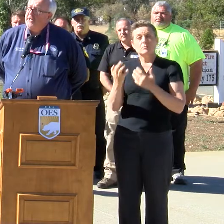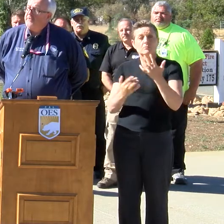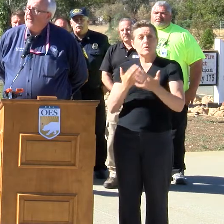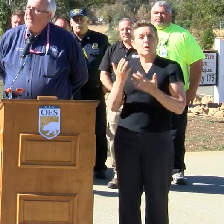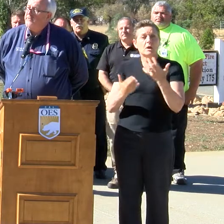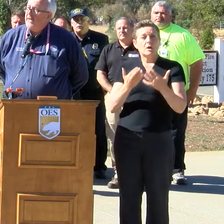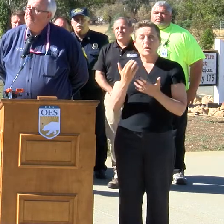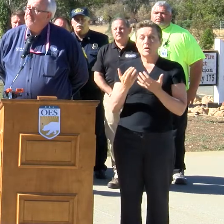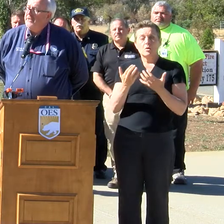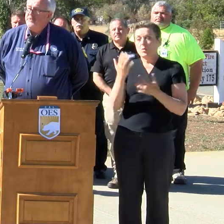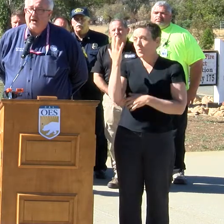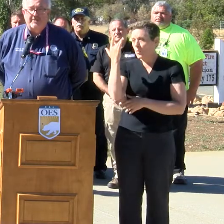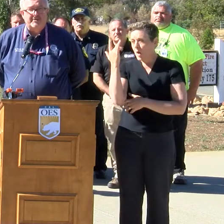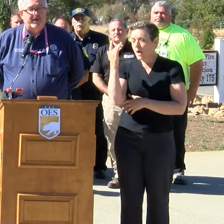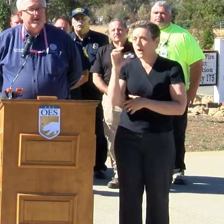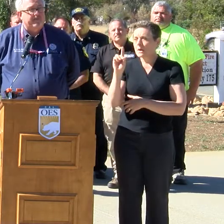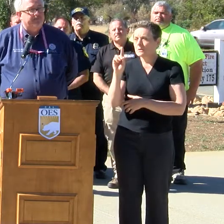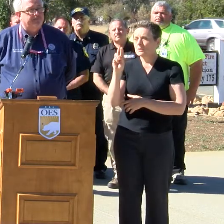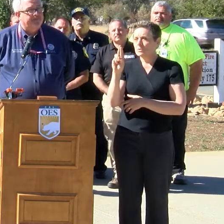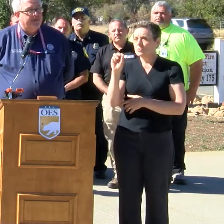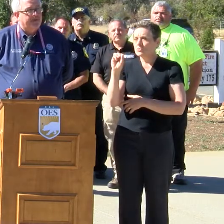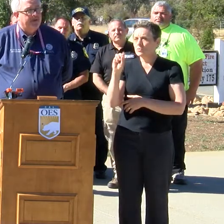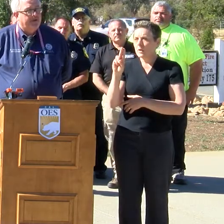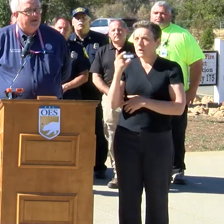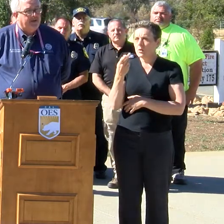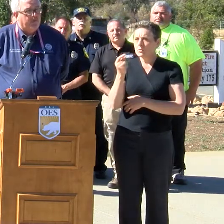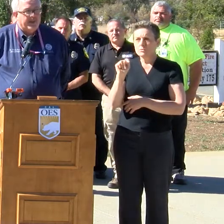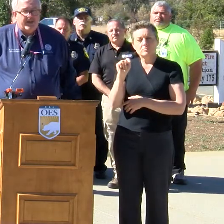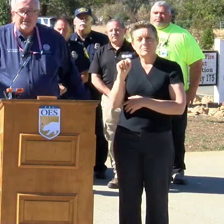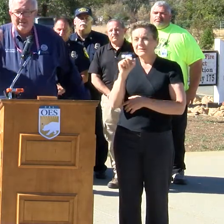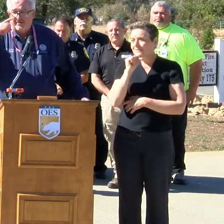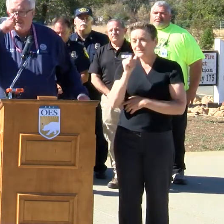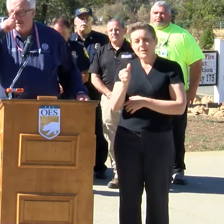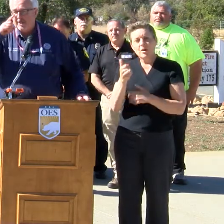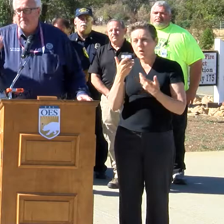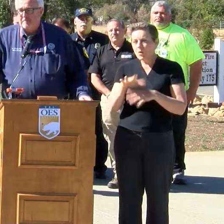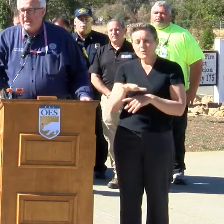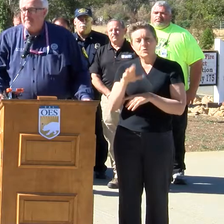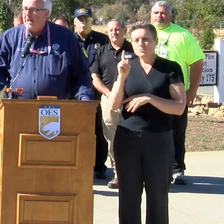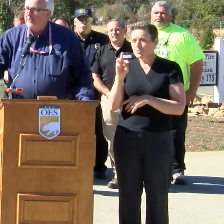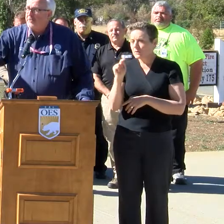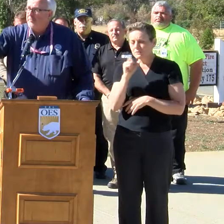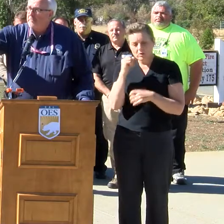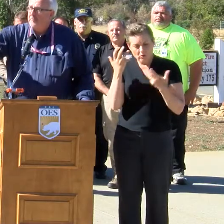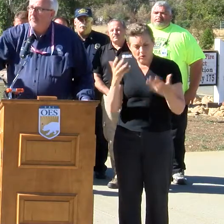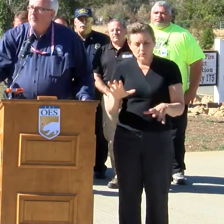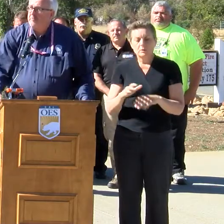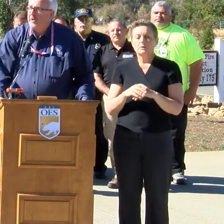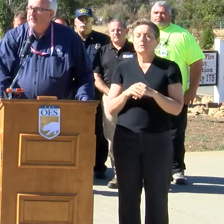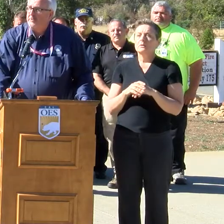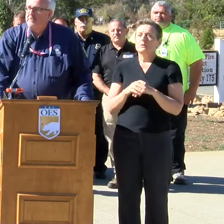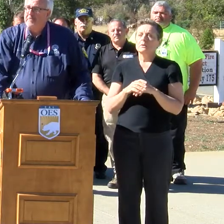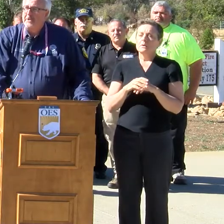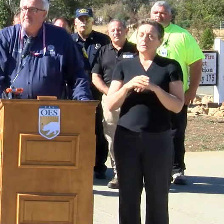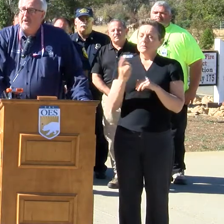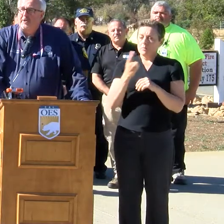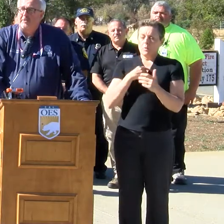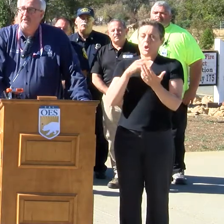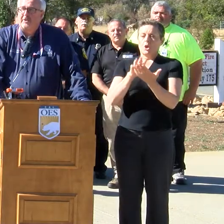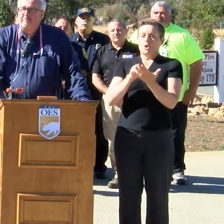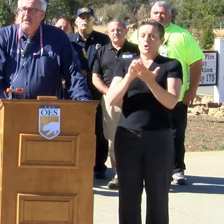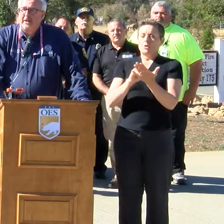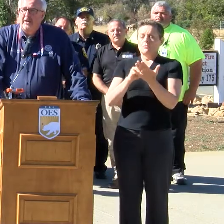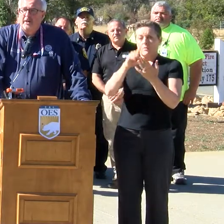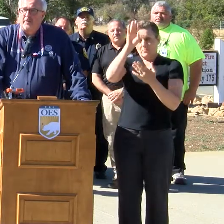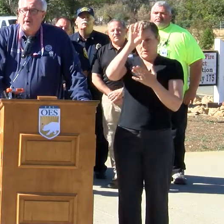symptom of the underlying drought and the drought is not over. And the one lesson I think that came out of this from the first responders and the fire